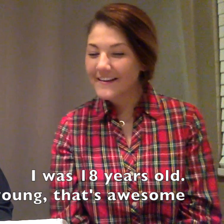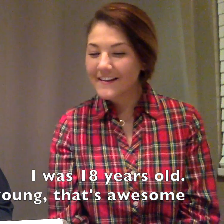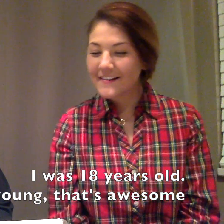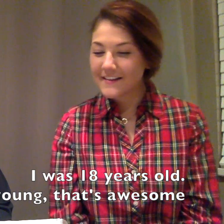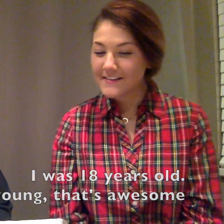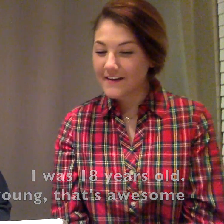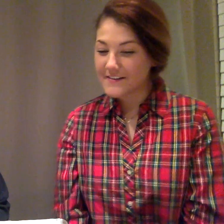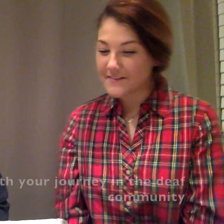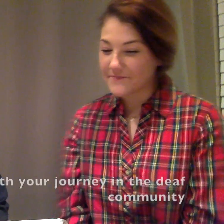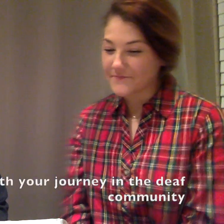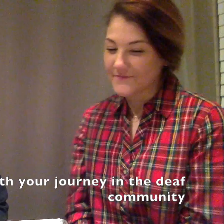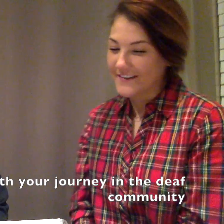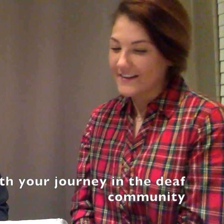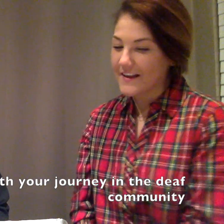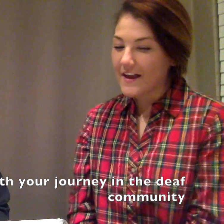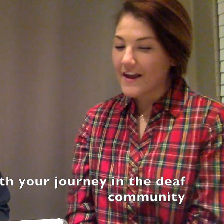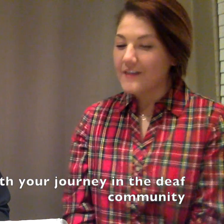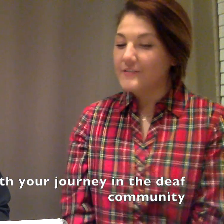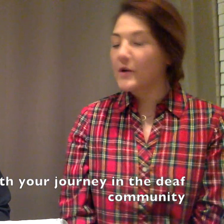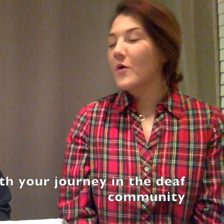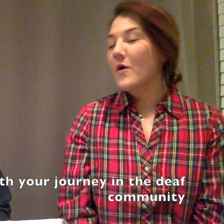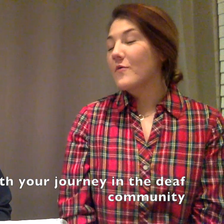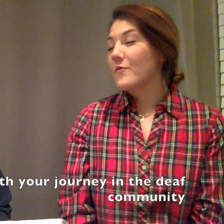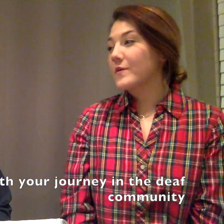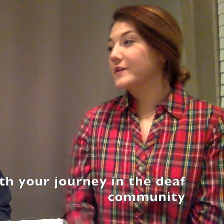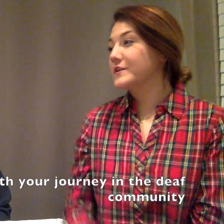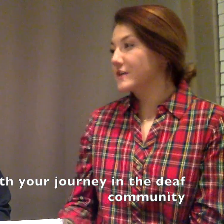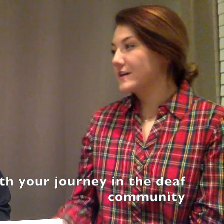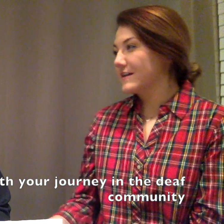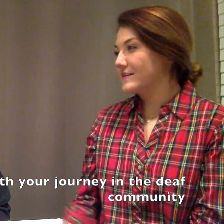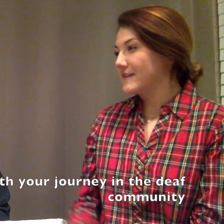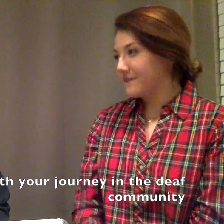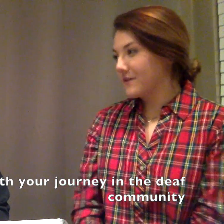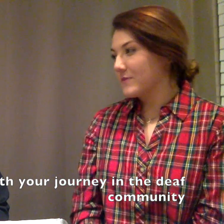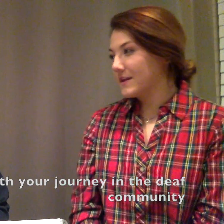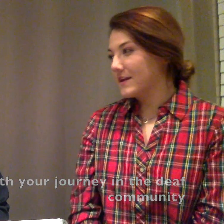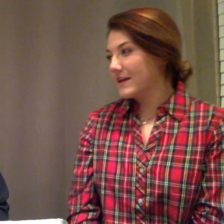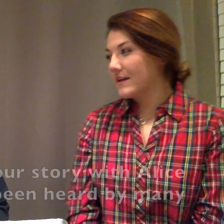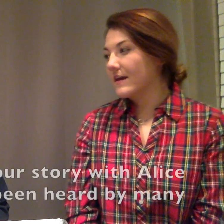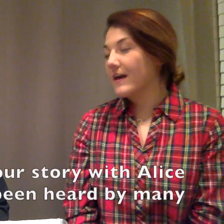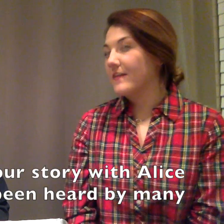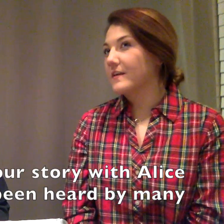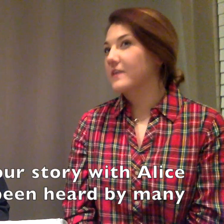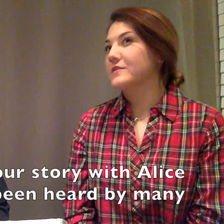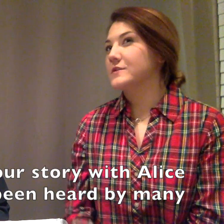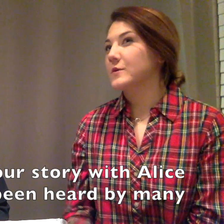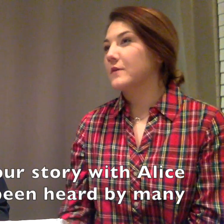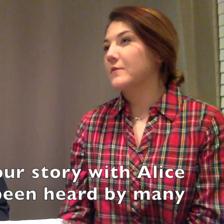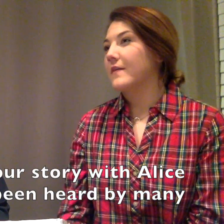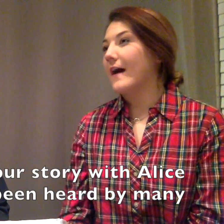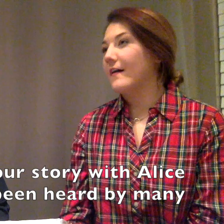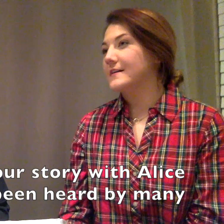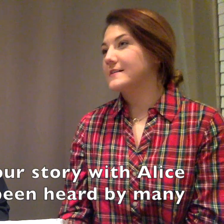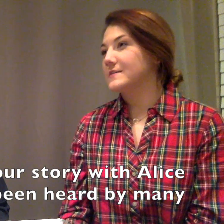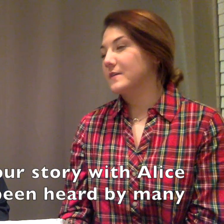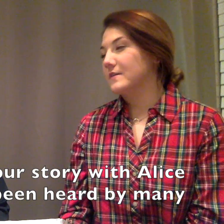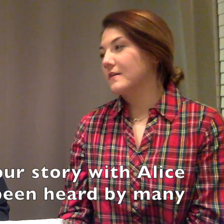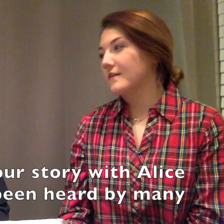That's awesome. So, with your journey in the deaf community, I think your story with Alice has been heard